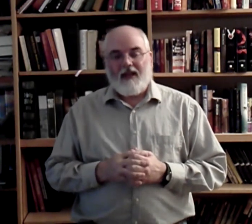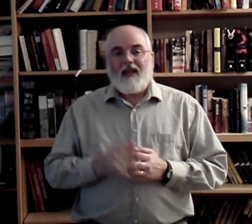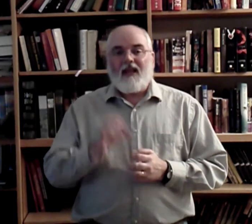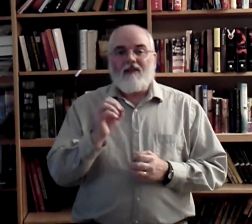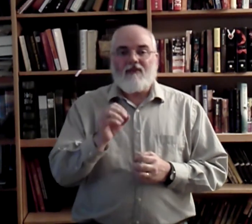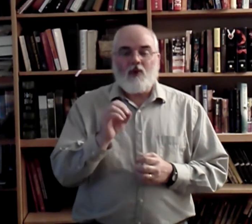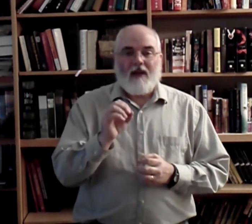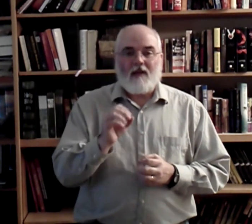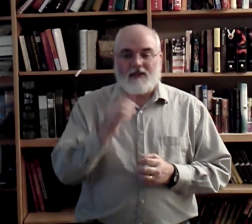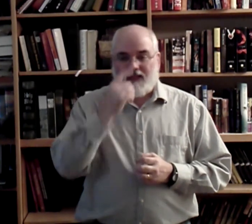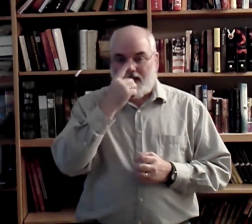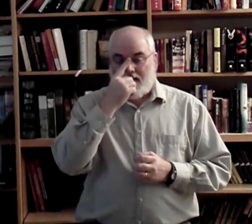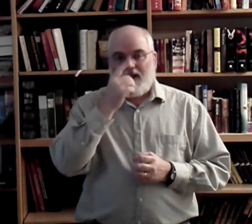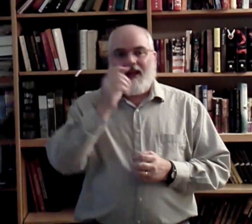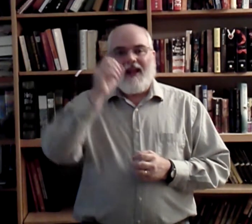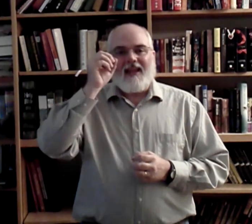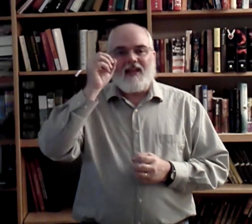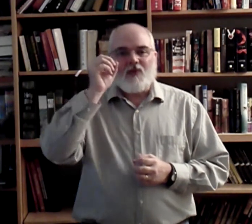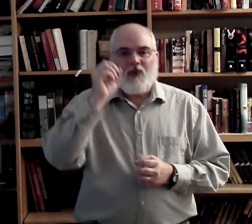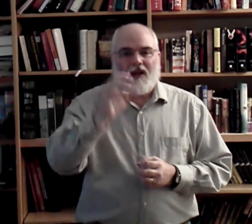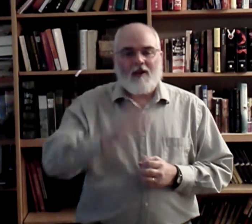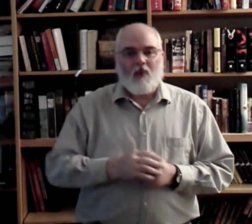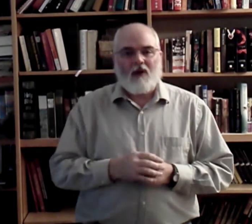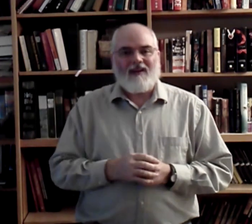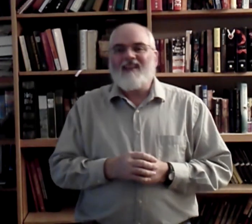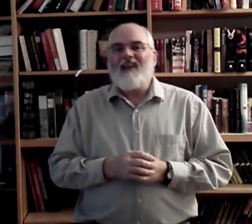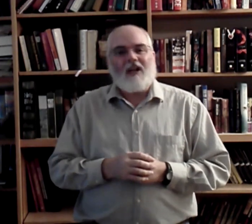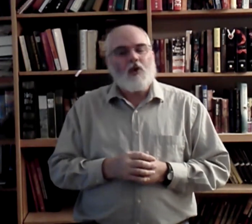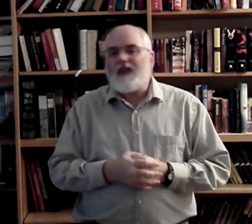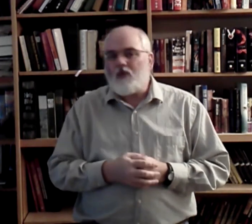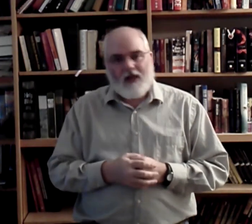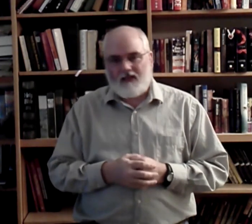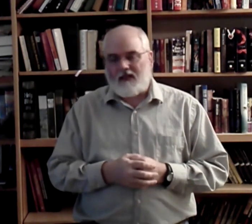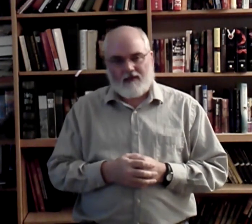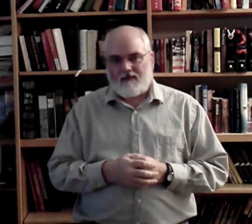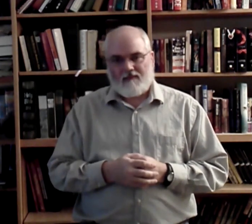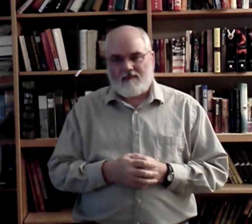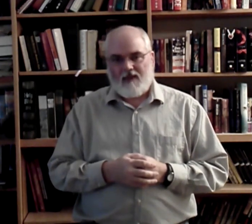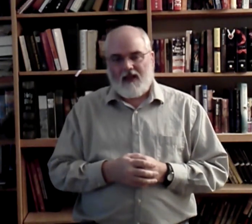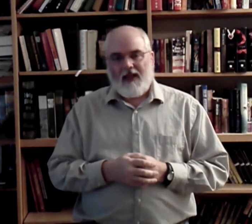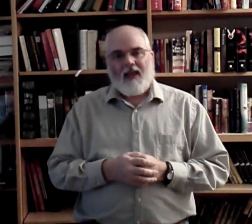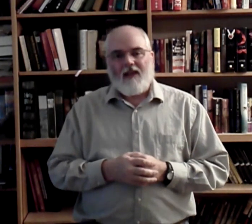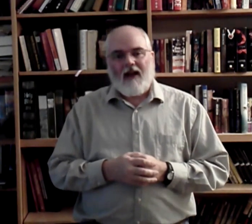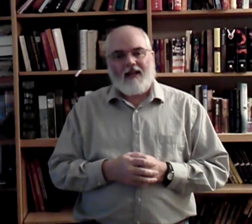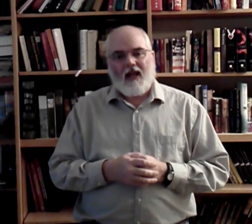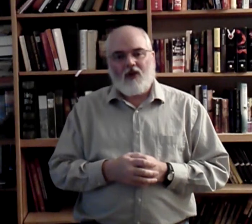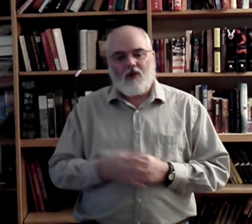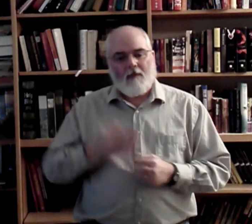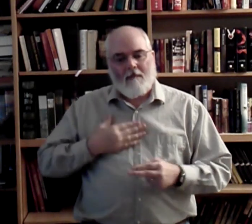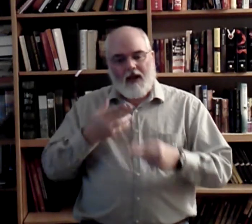If you make a mistake, it is really important not to erase it. If I tell you that my